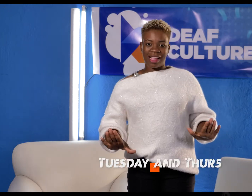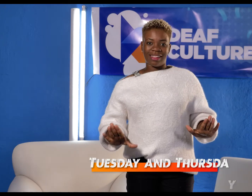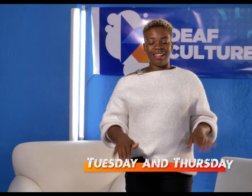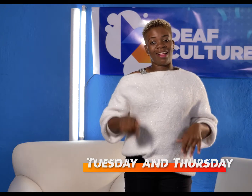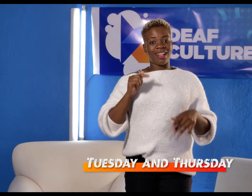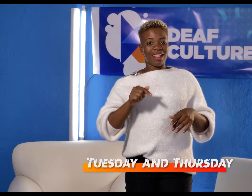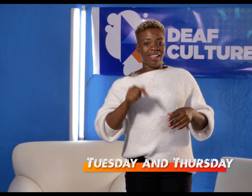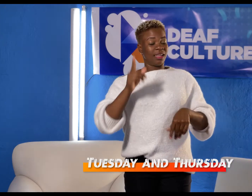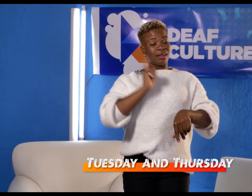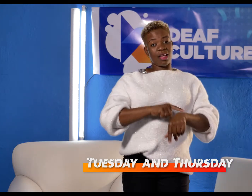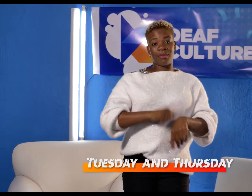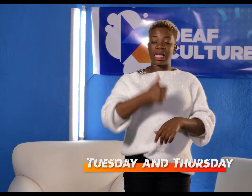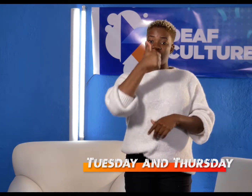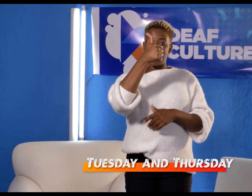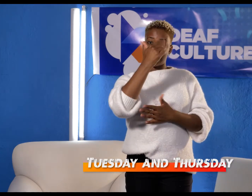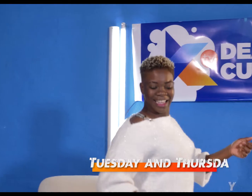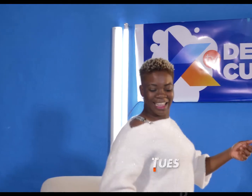Watch the show every Tuesday and Thursday.